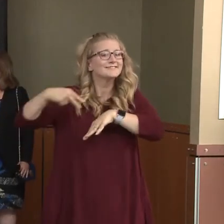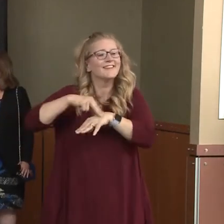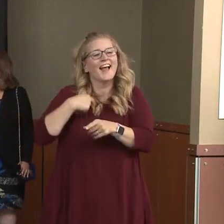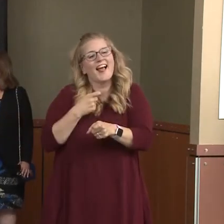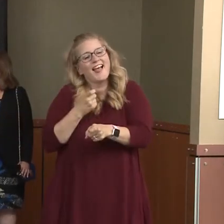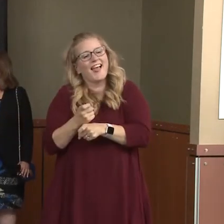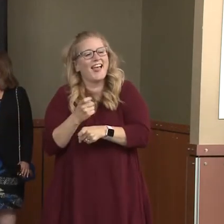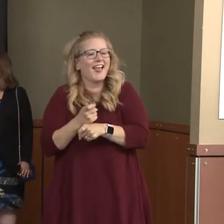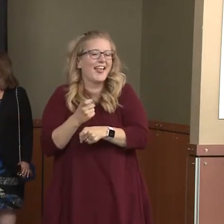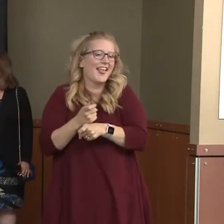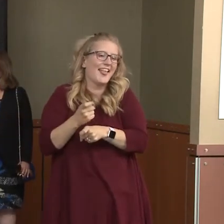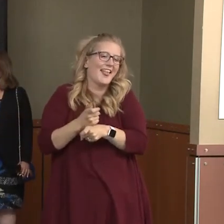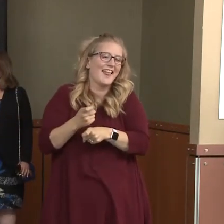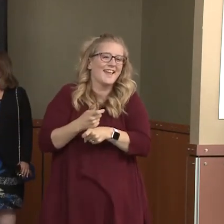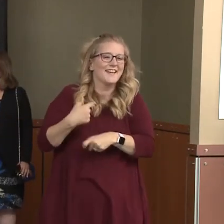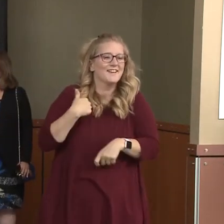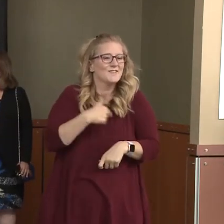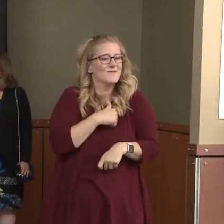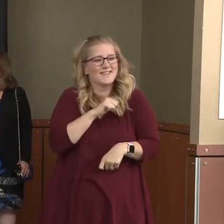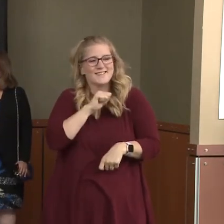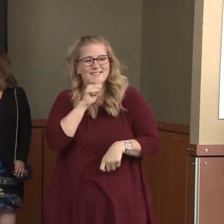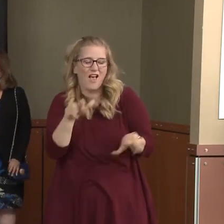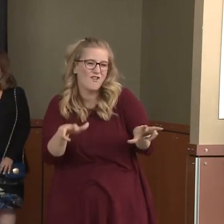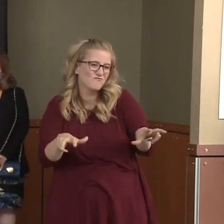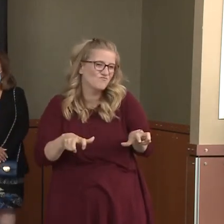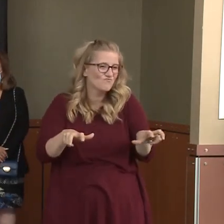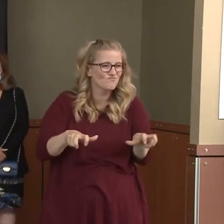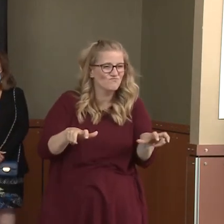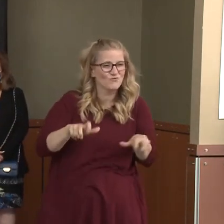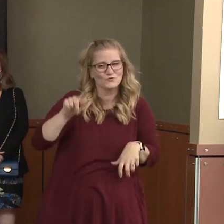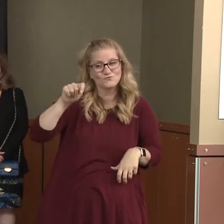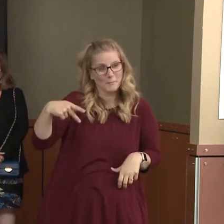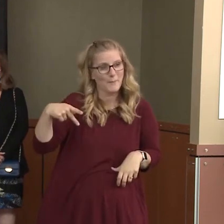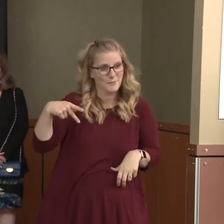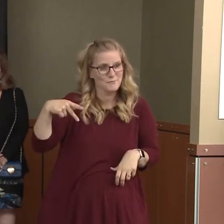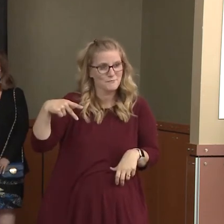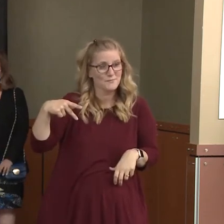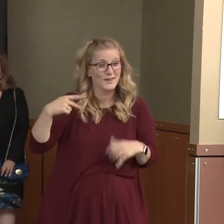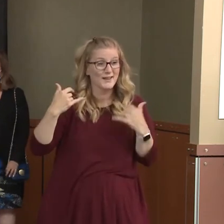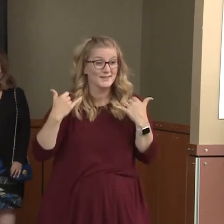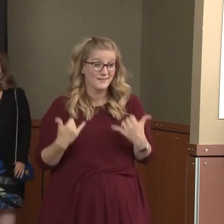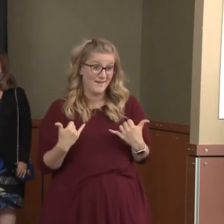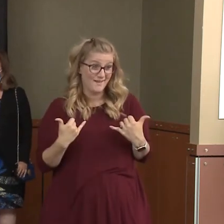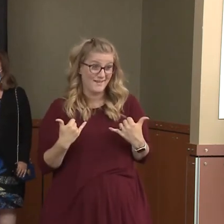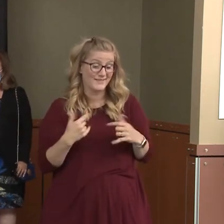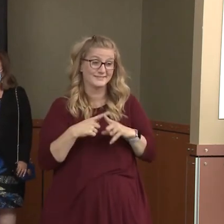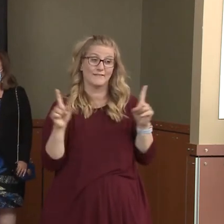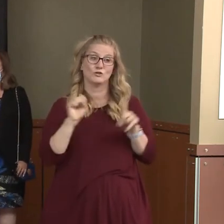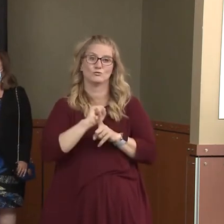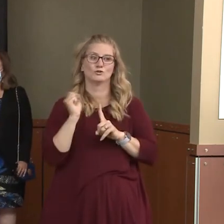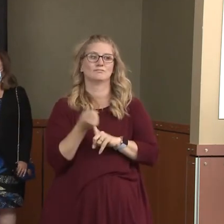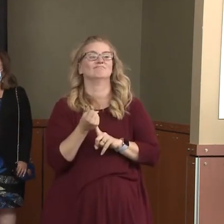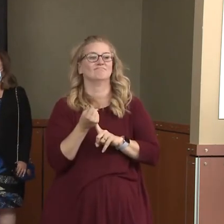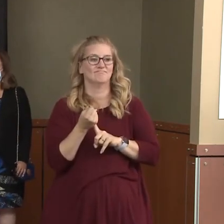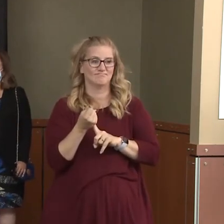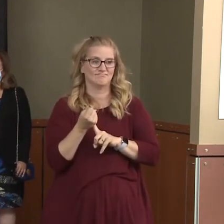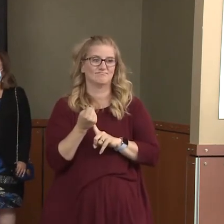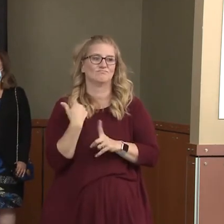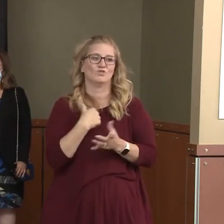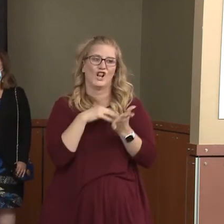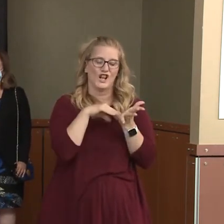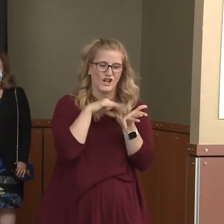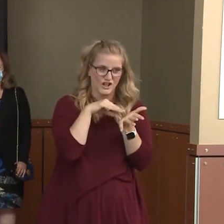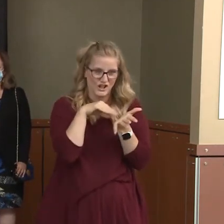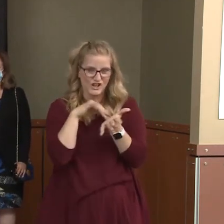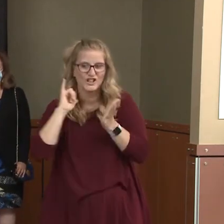hoard the toilet paper. We're in a little different situation now. We've learned a lot, and I have the